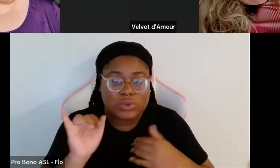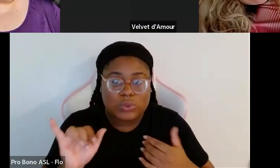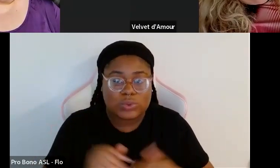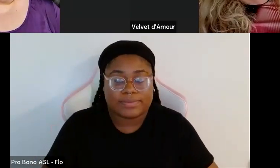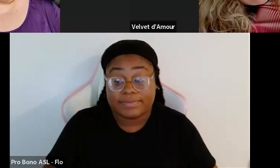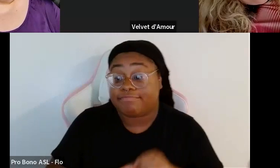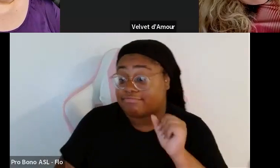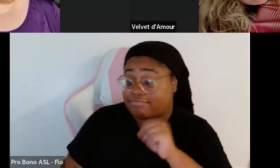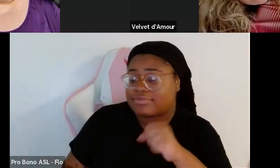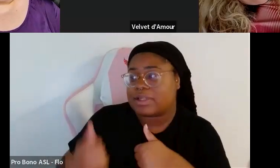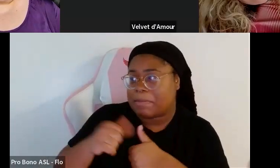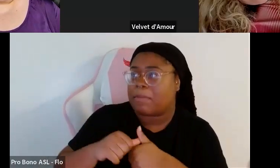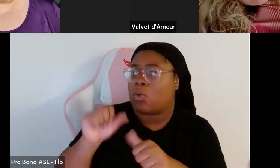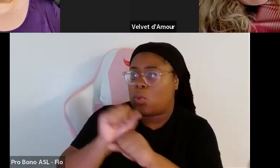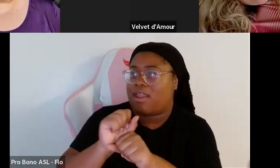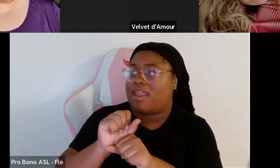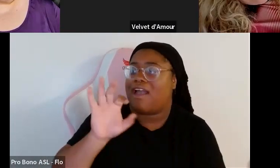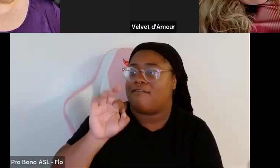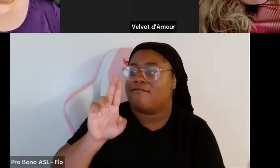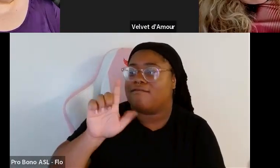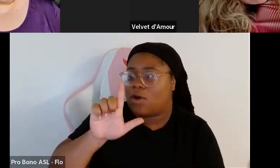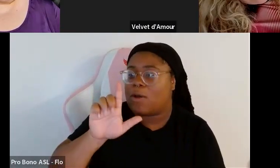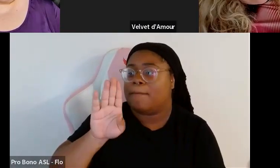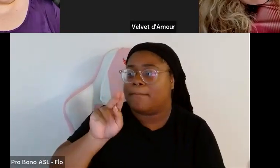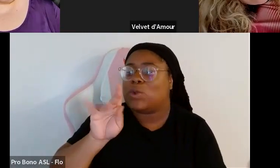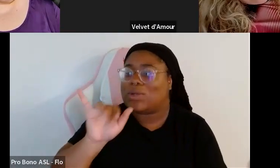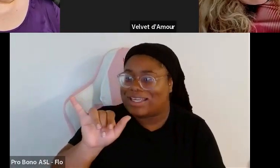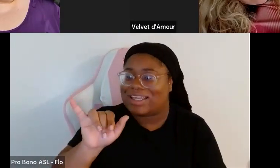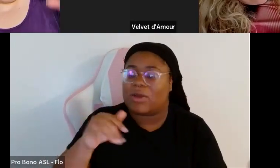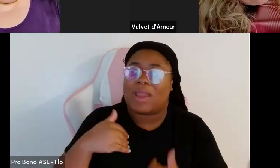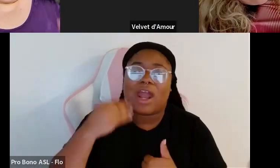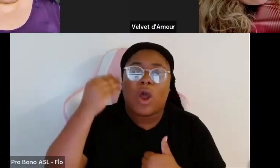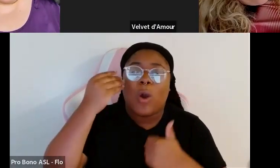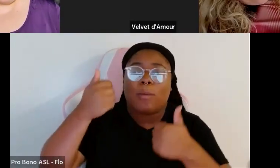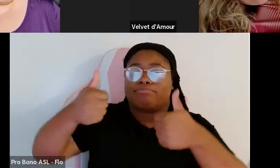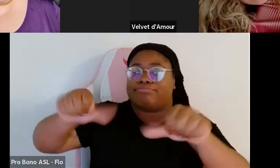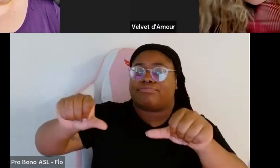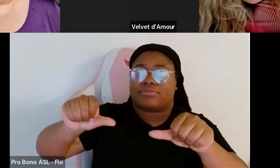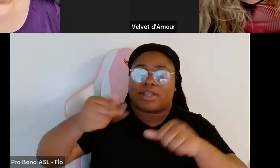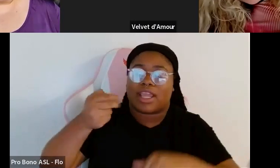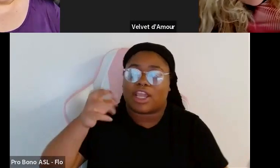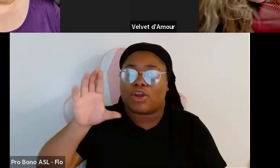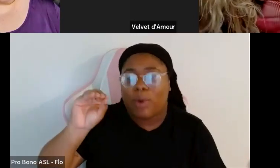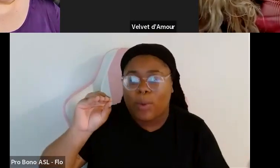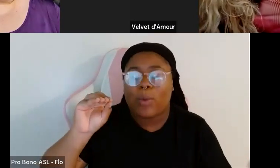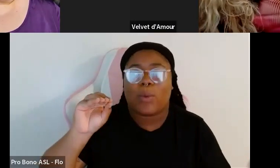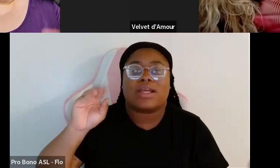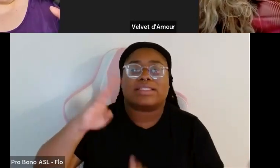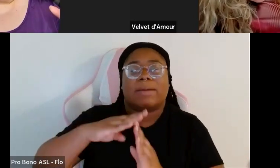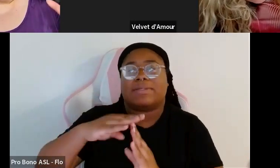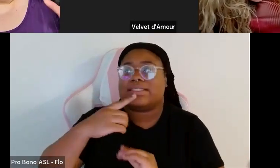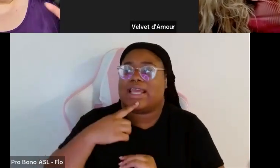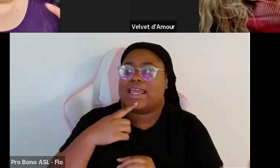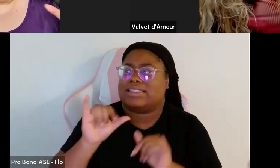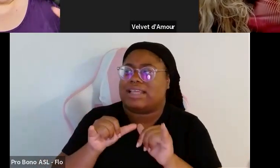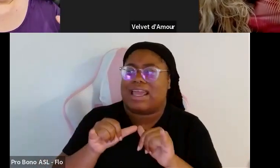remember when I was working at full beauty and we did a home page banner the hero of the top of the the home page was a